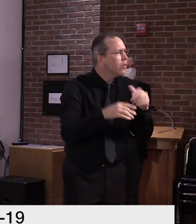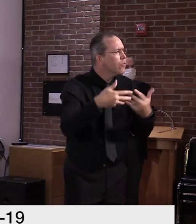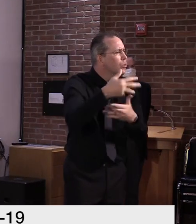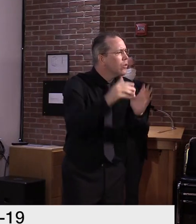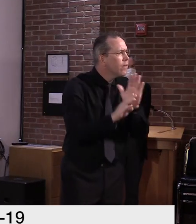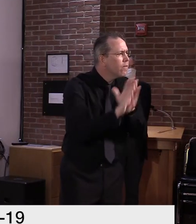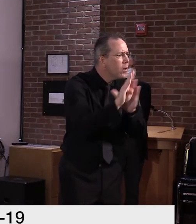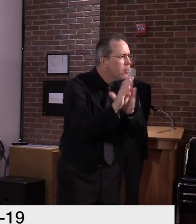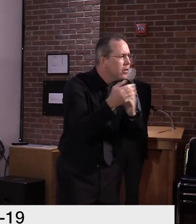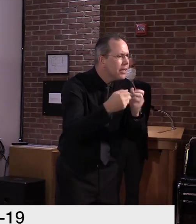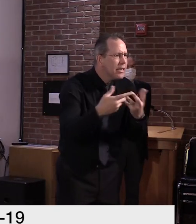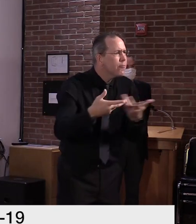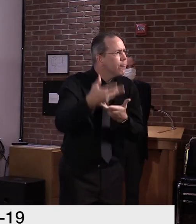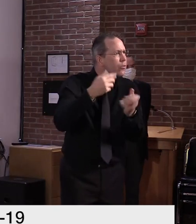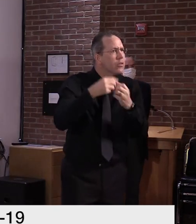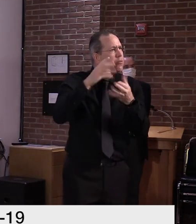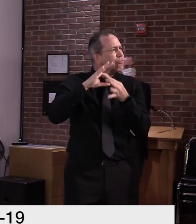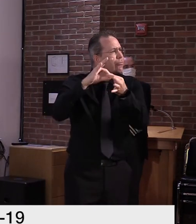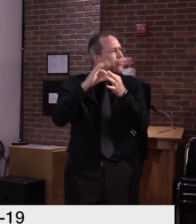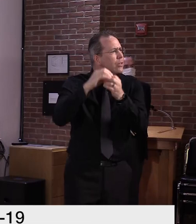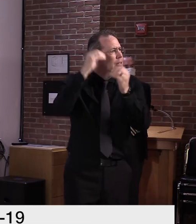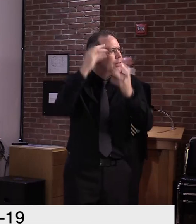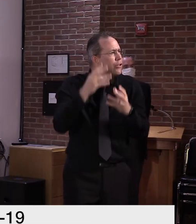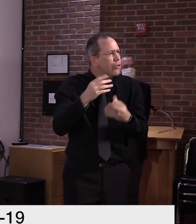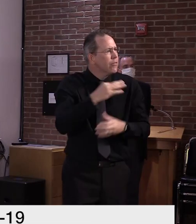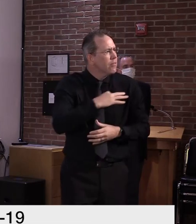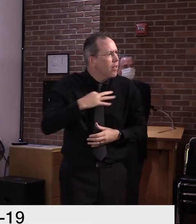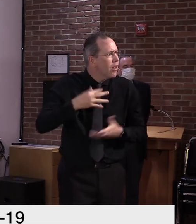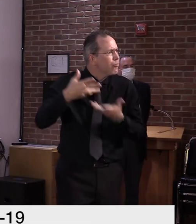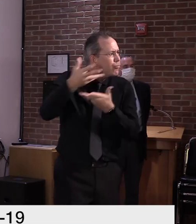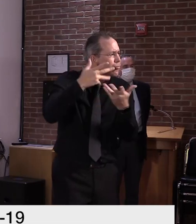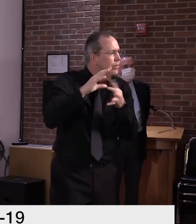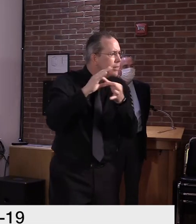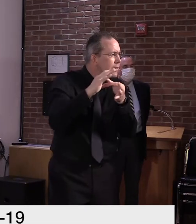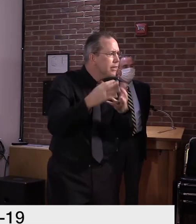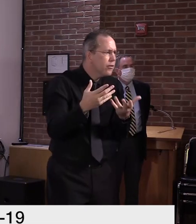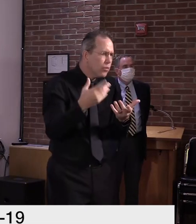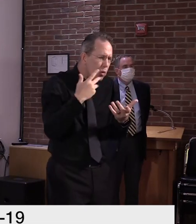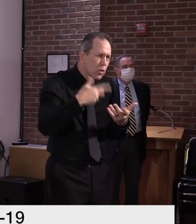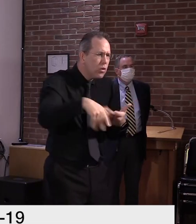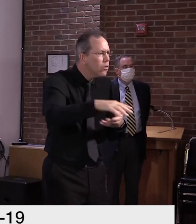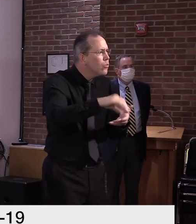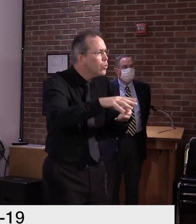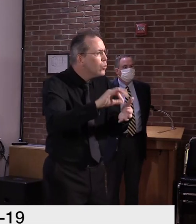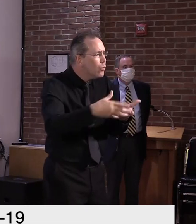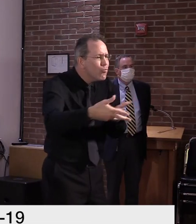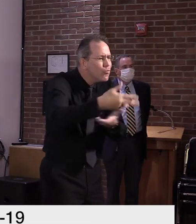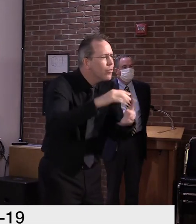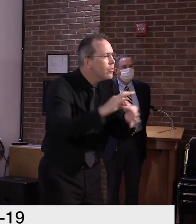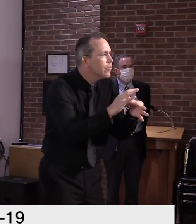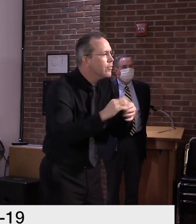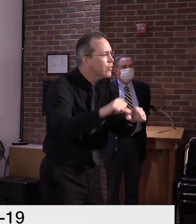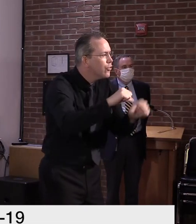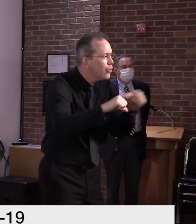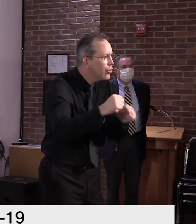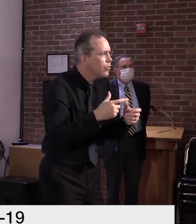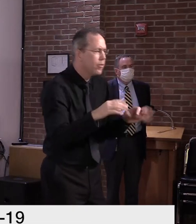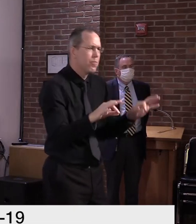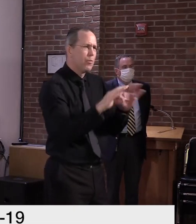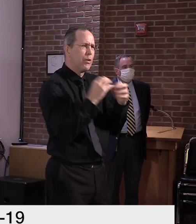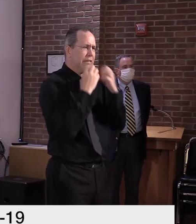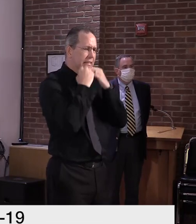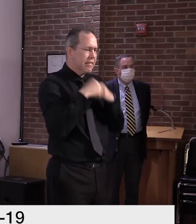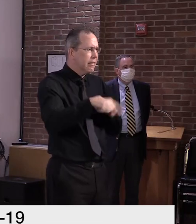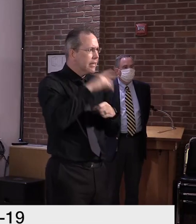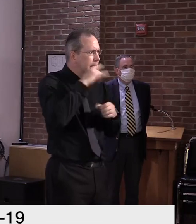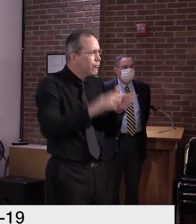and other adults for their academic, social, and emotional development. As well as everyone